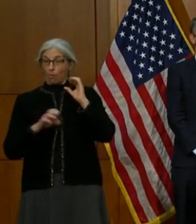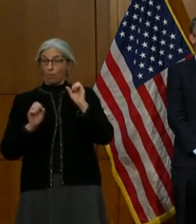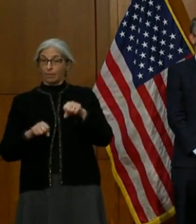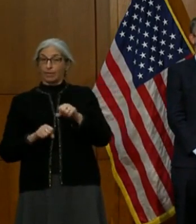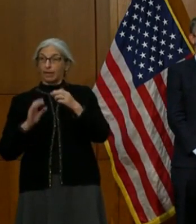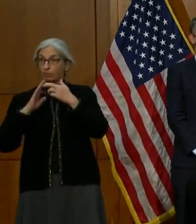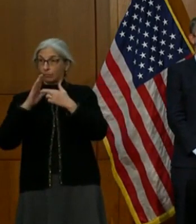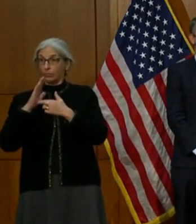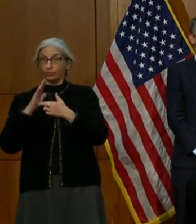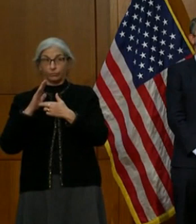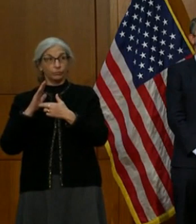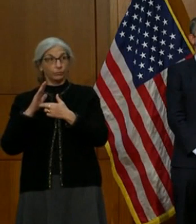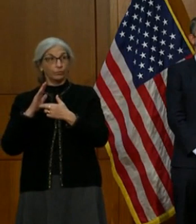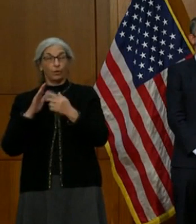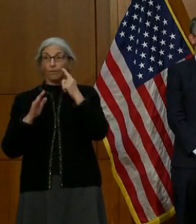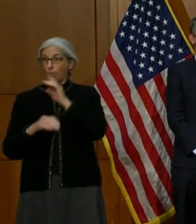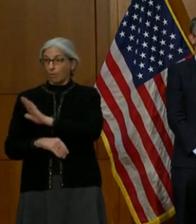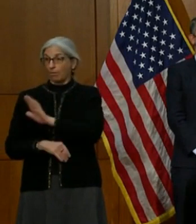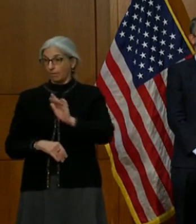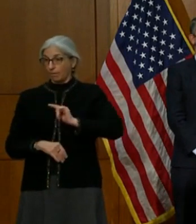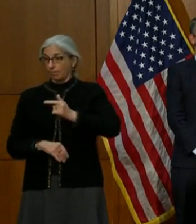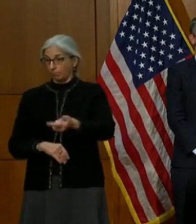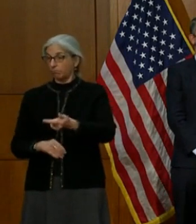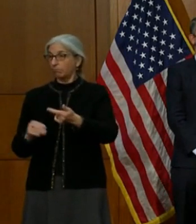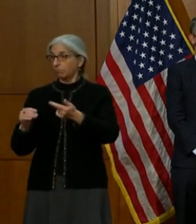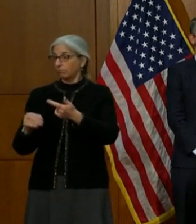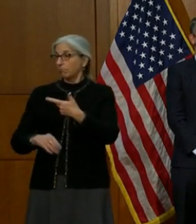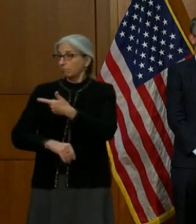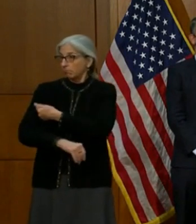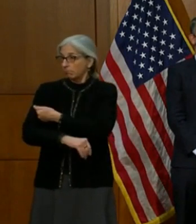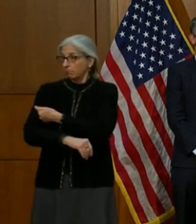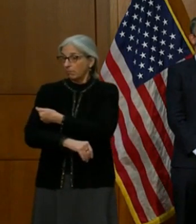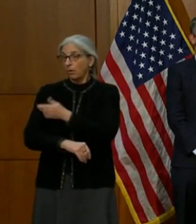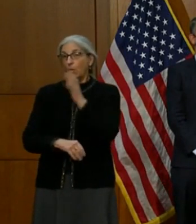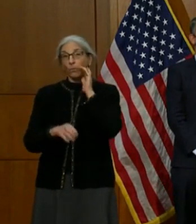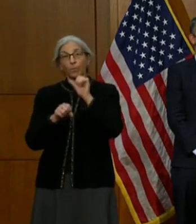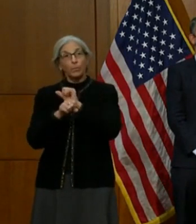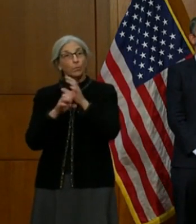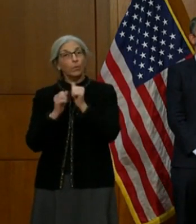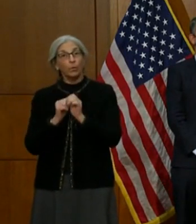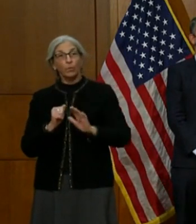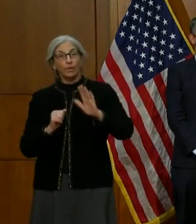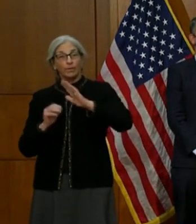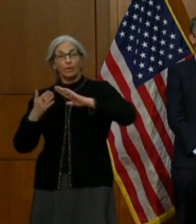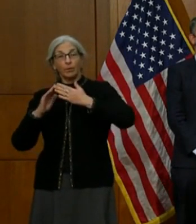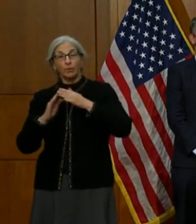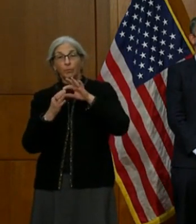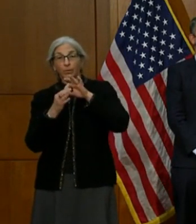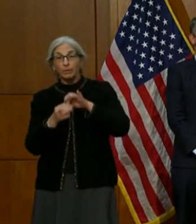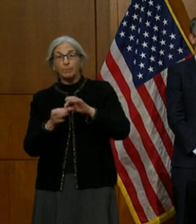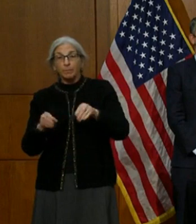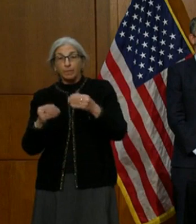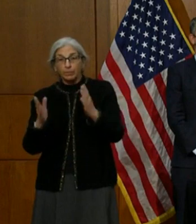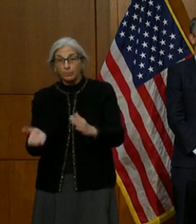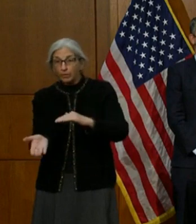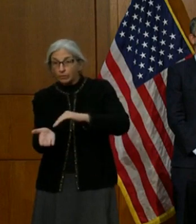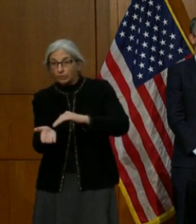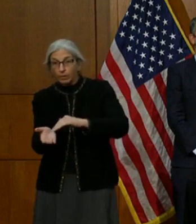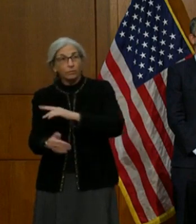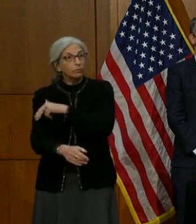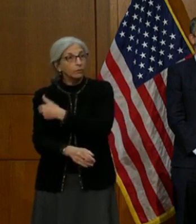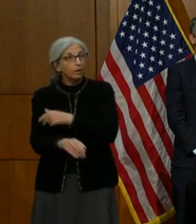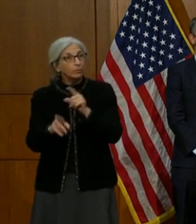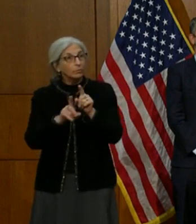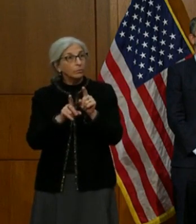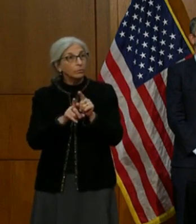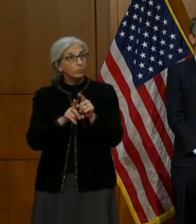for vaccinations. We'll be working with their community based providers so there'll be areas where they can